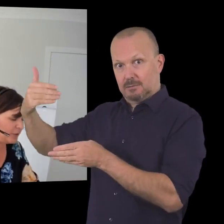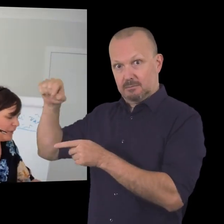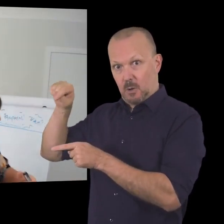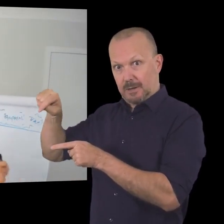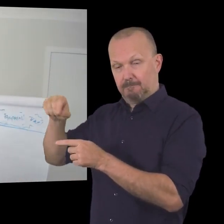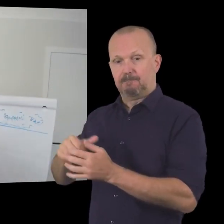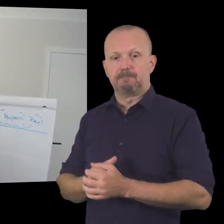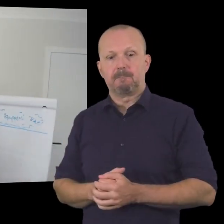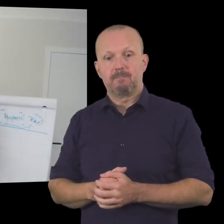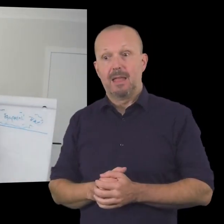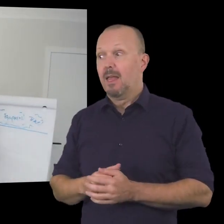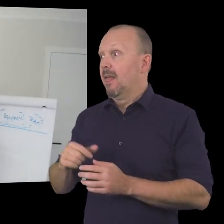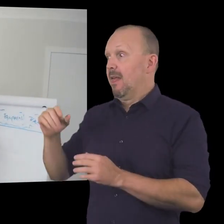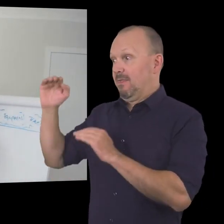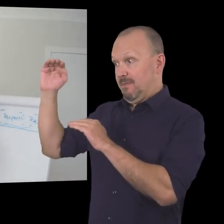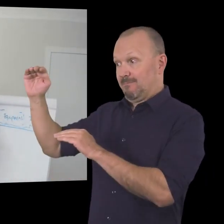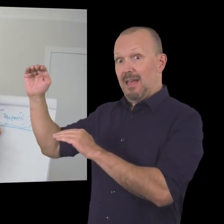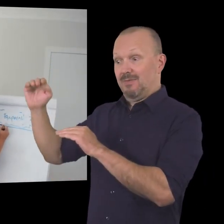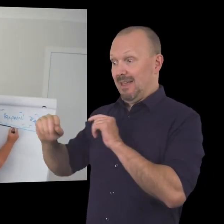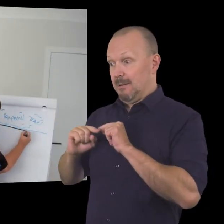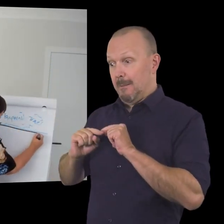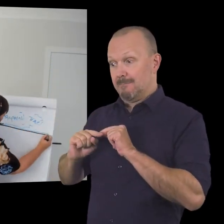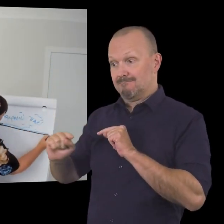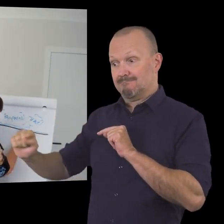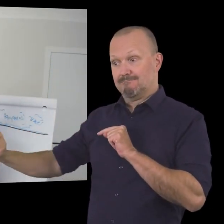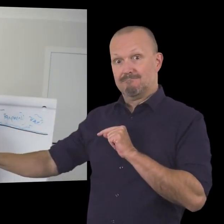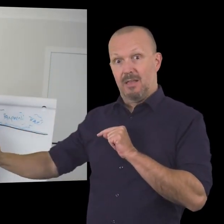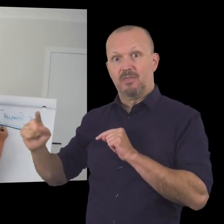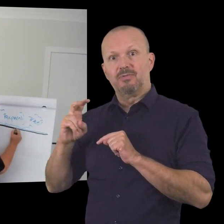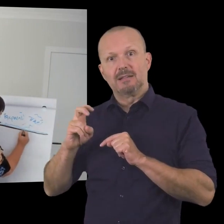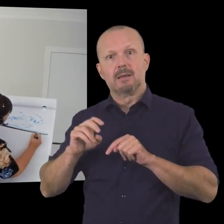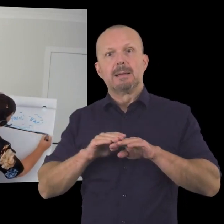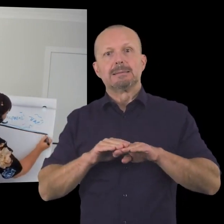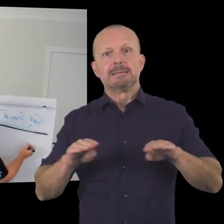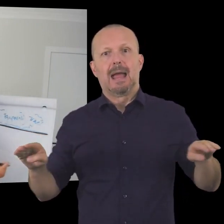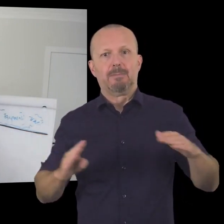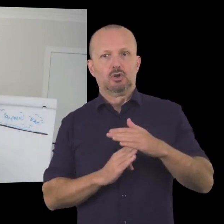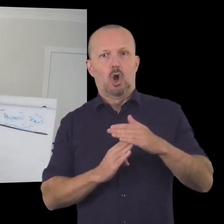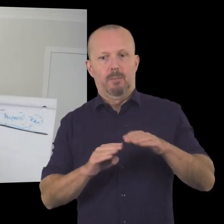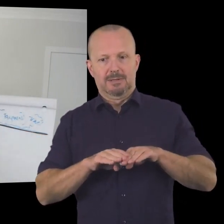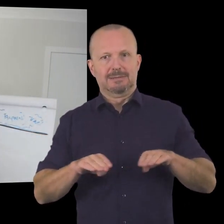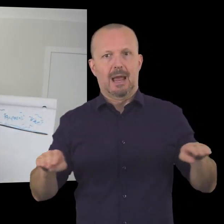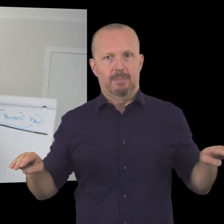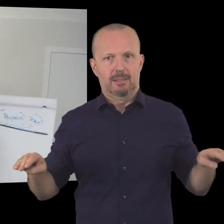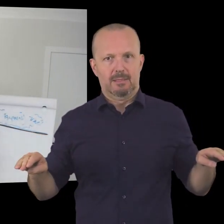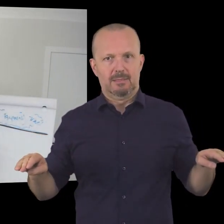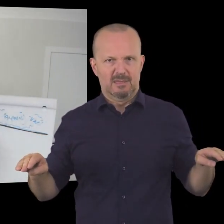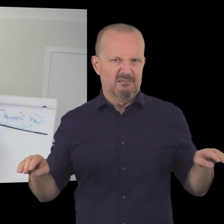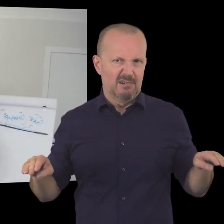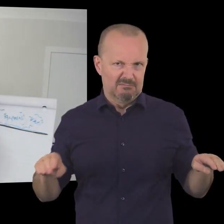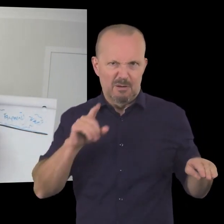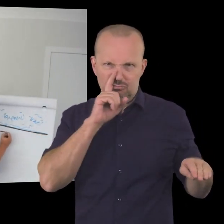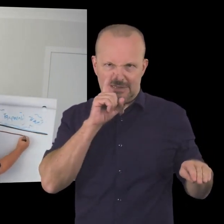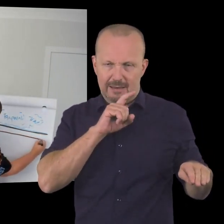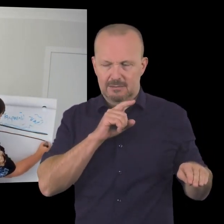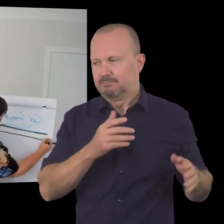so now this line here across the middle of my flip chart is a table top so again you're using your powers of imagination